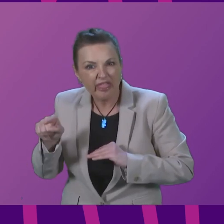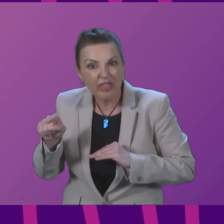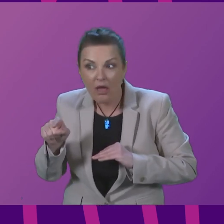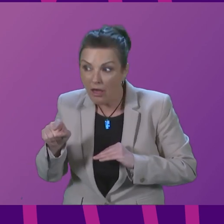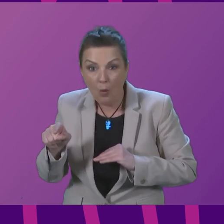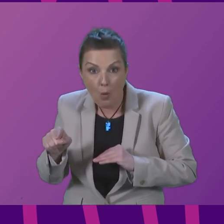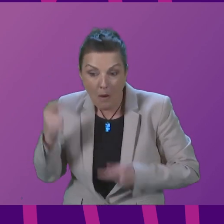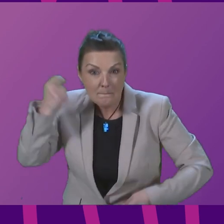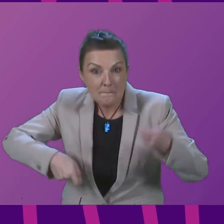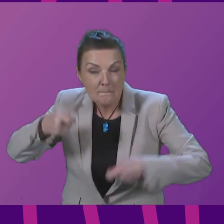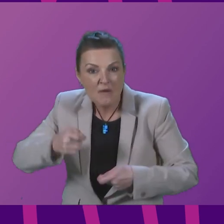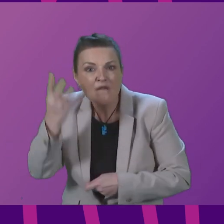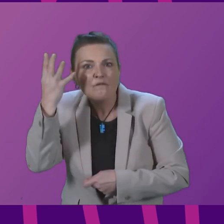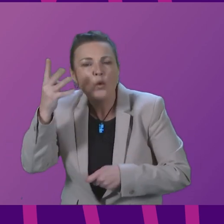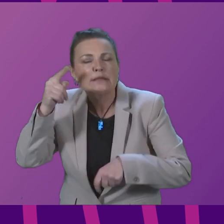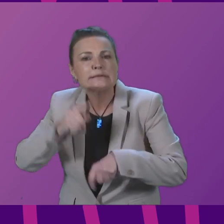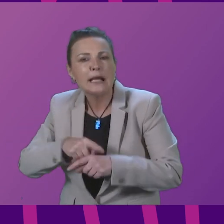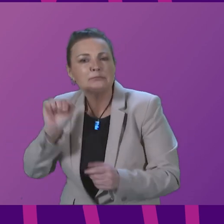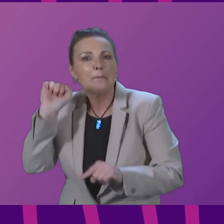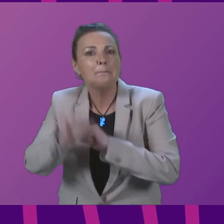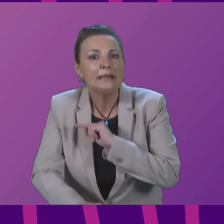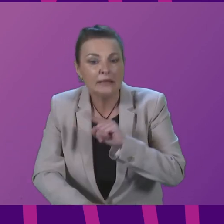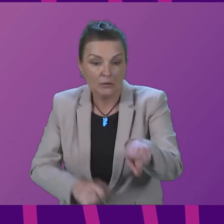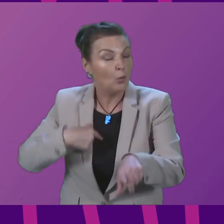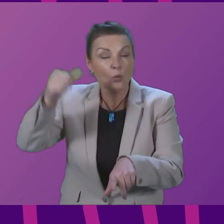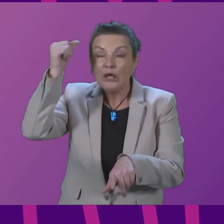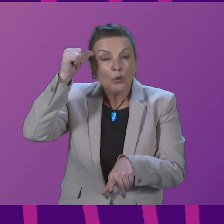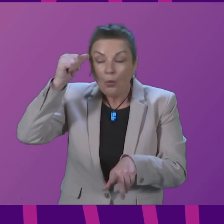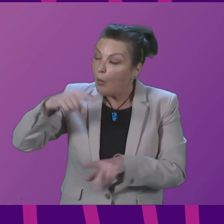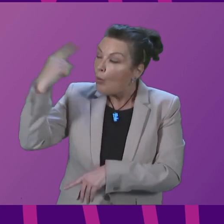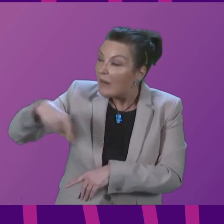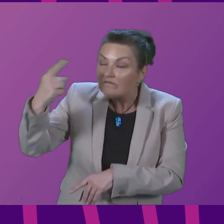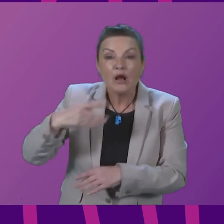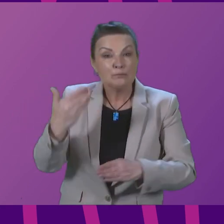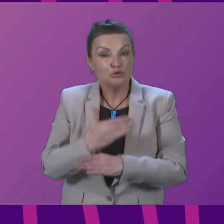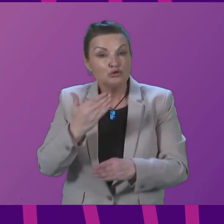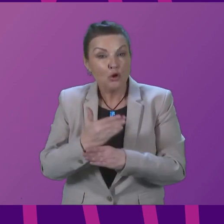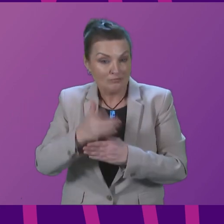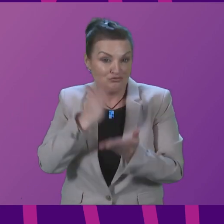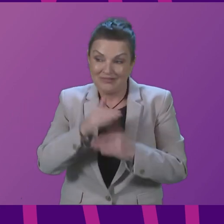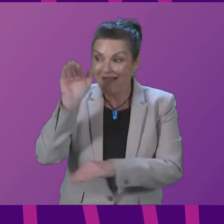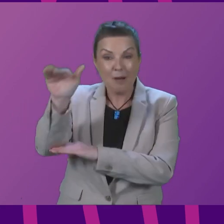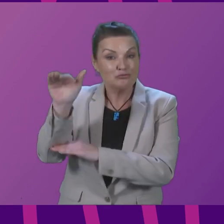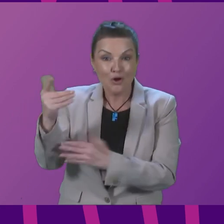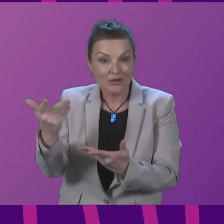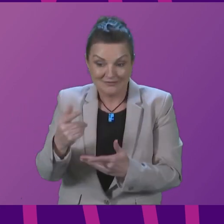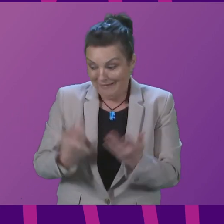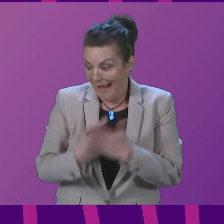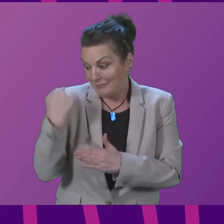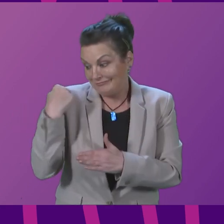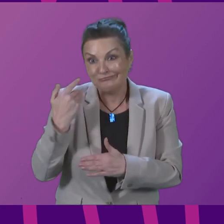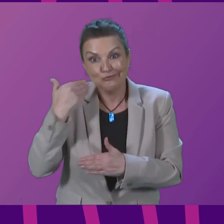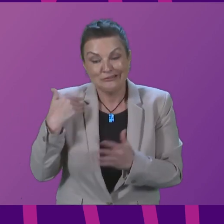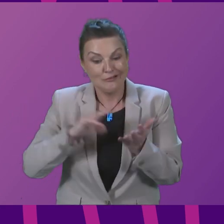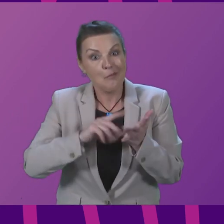deposits alone. We know wind farm jobs are going overseas. It happened again in Murray last week. So the First Minister can't